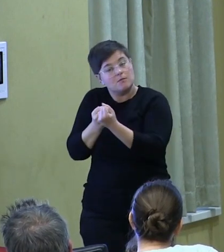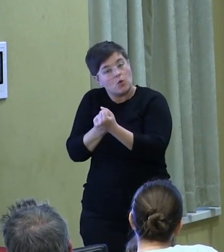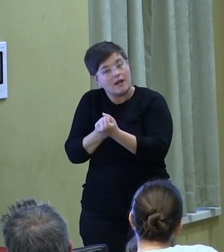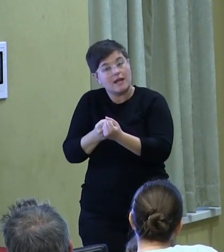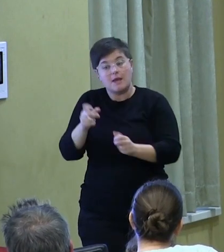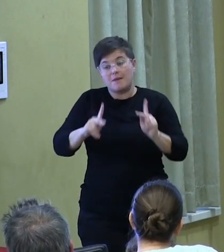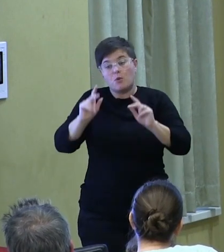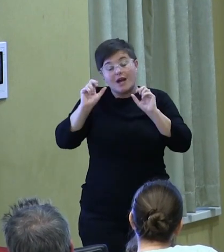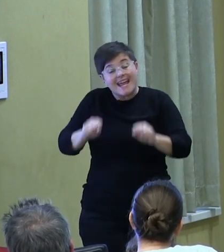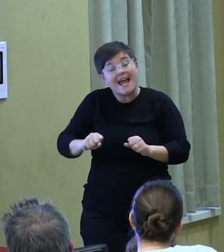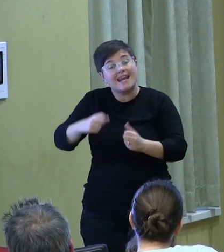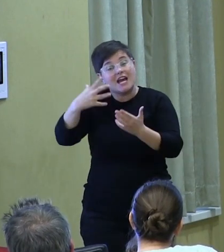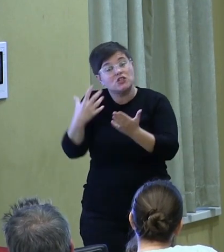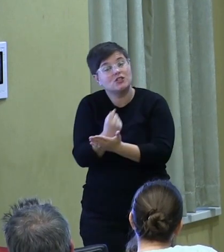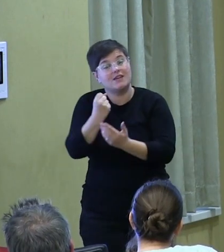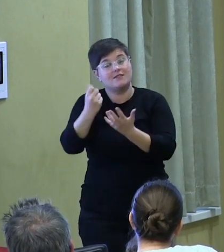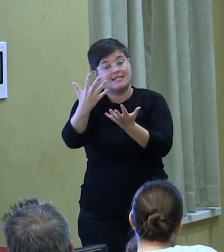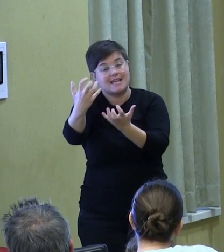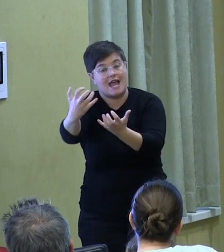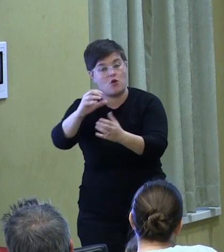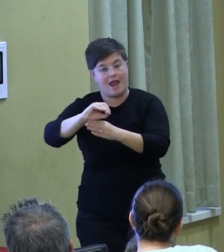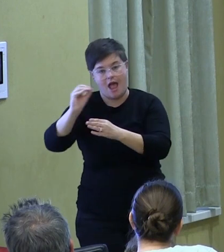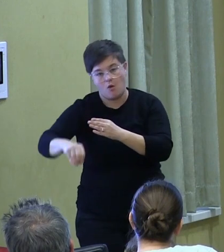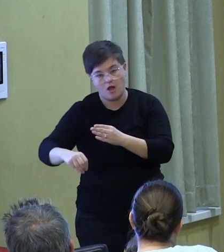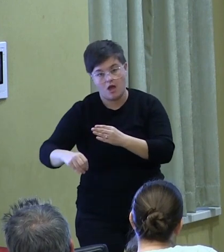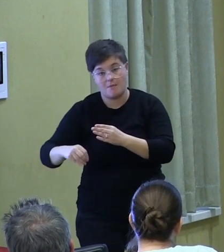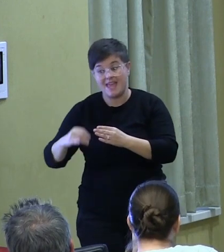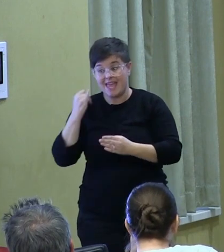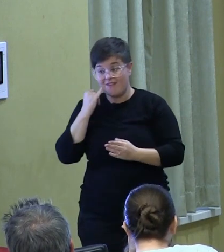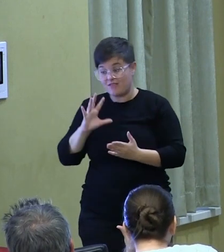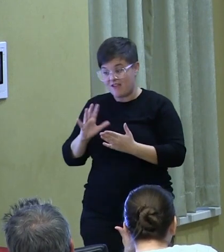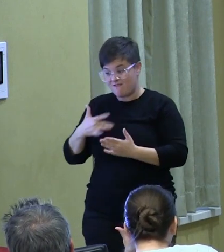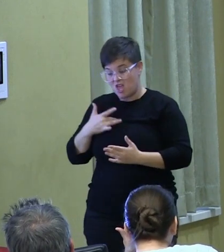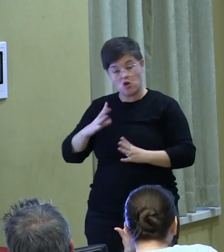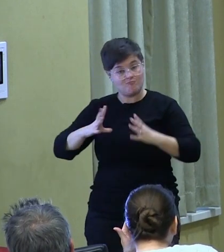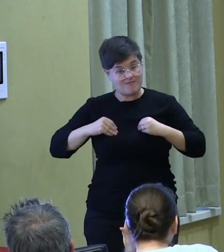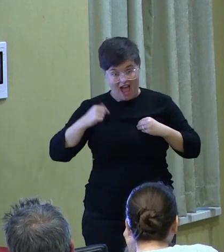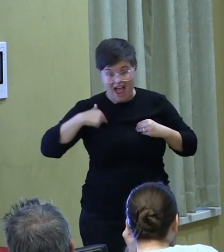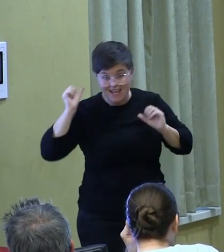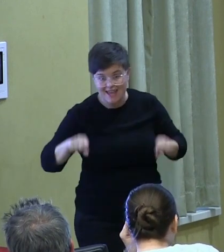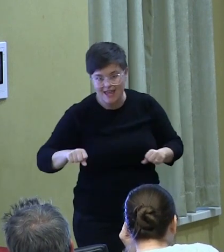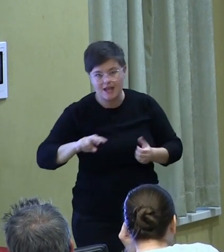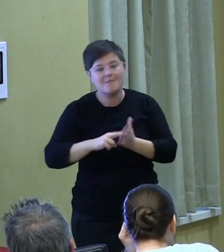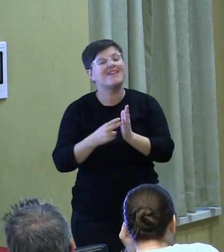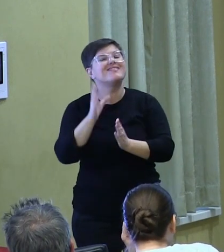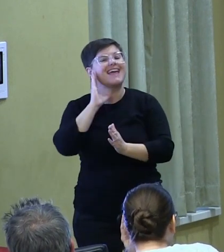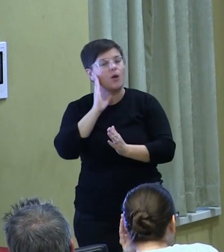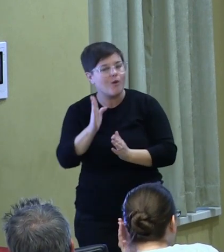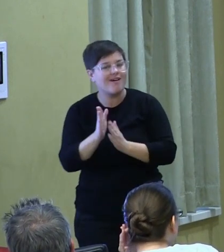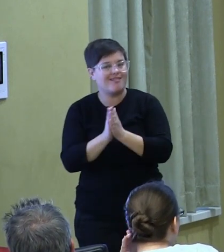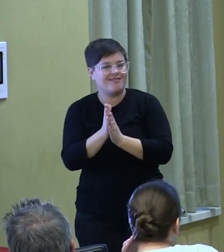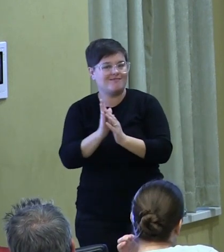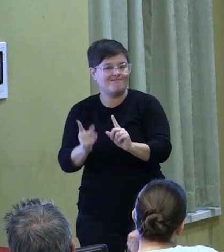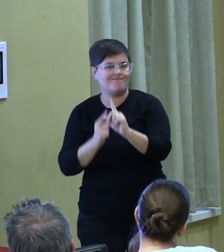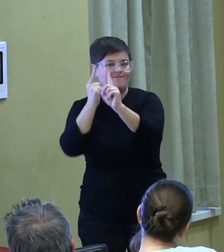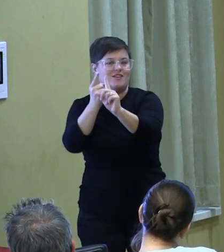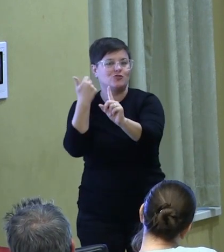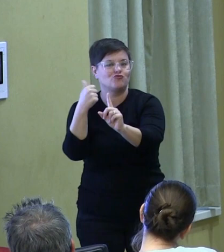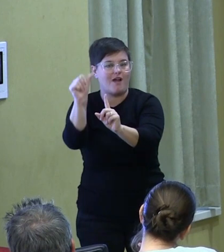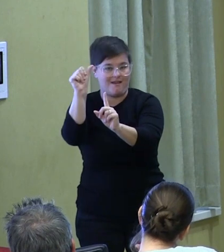they're able to achieve a desired outcome are more likely to persist in pursuing it. So, if teachers can